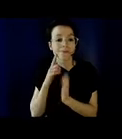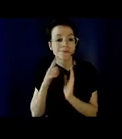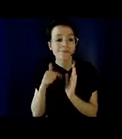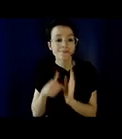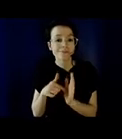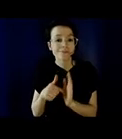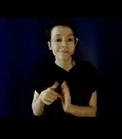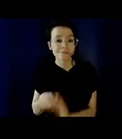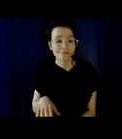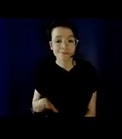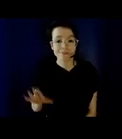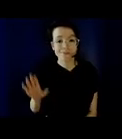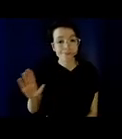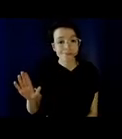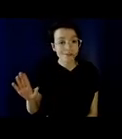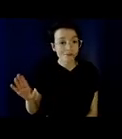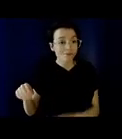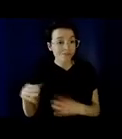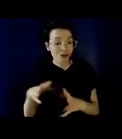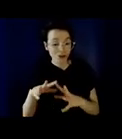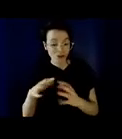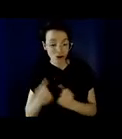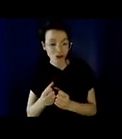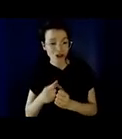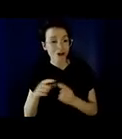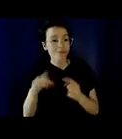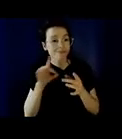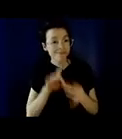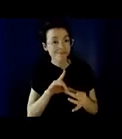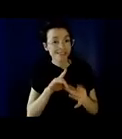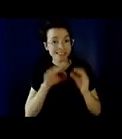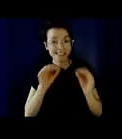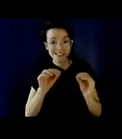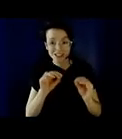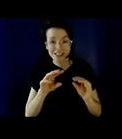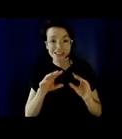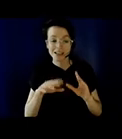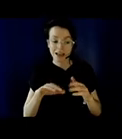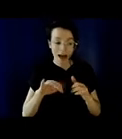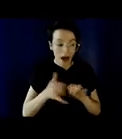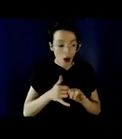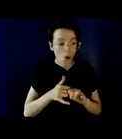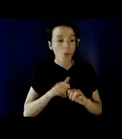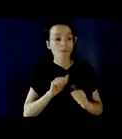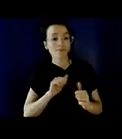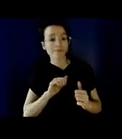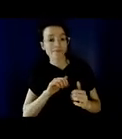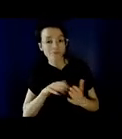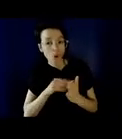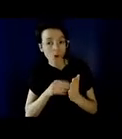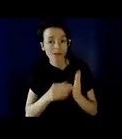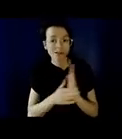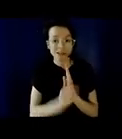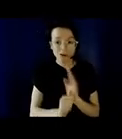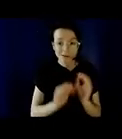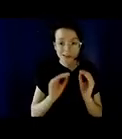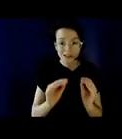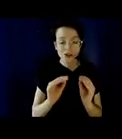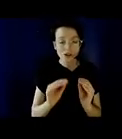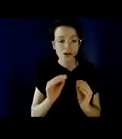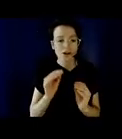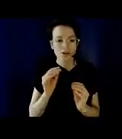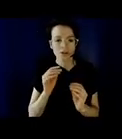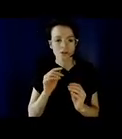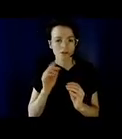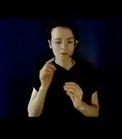For example, there was no teaching workshop at UBC, that was useful for teaching with disabled speech, because the